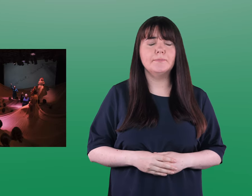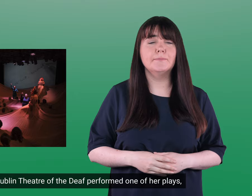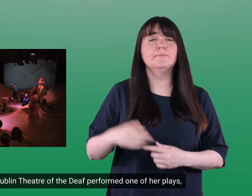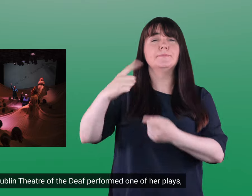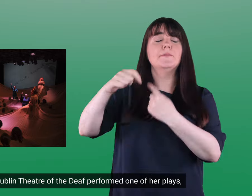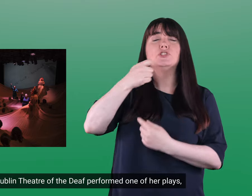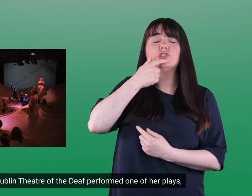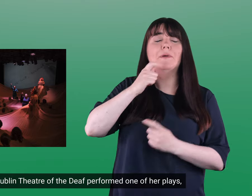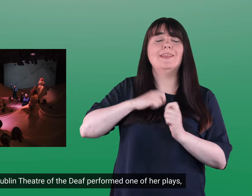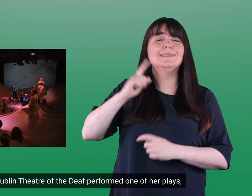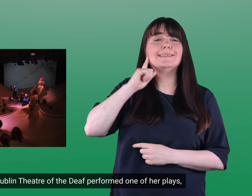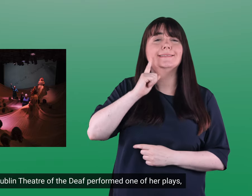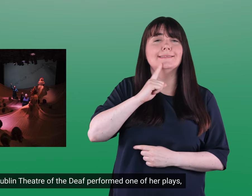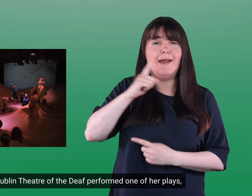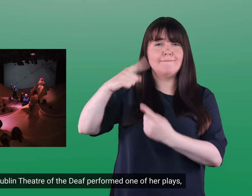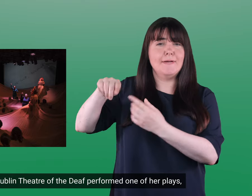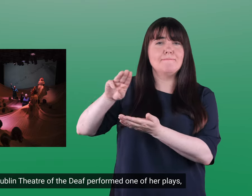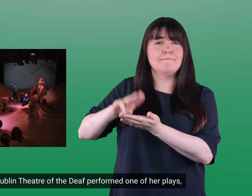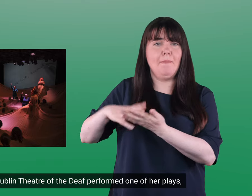The Dublin Theatre of the Deaf performed one of her plays.